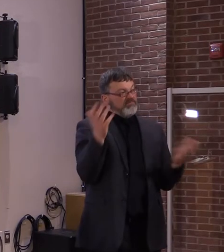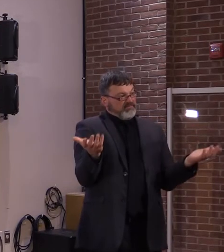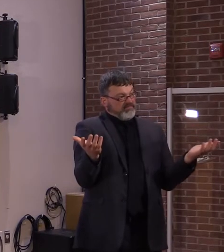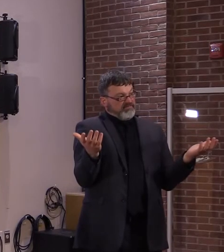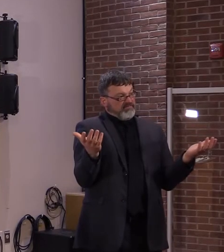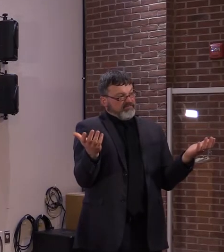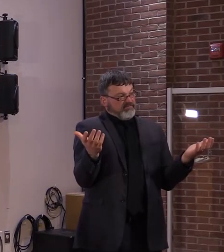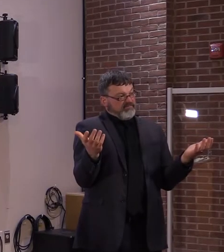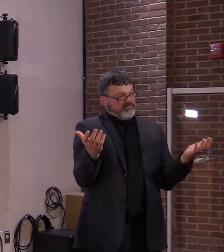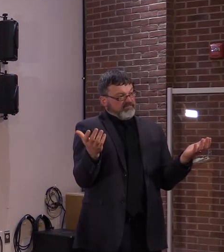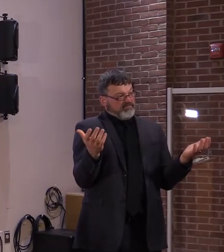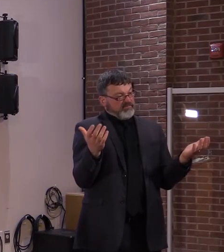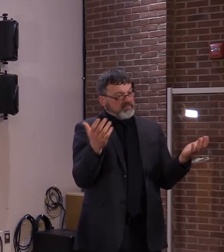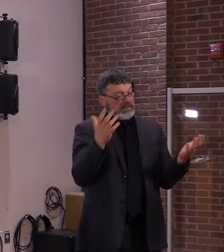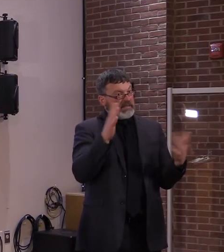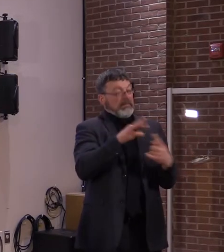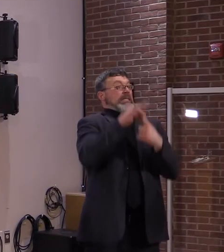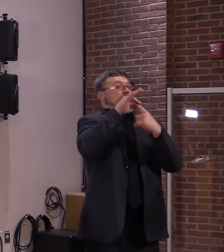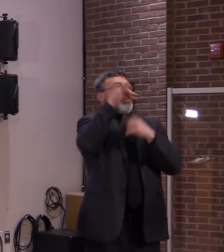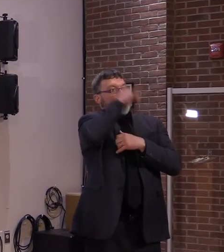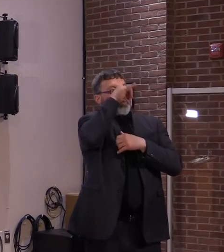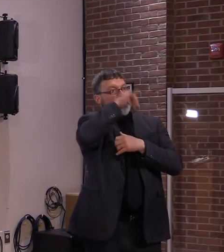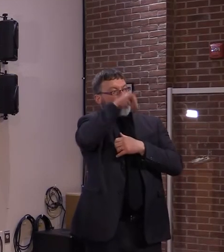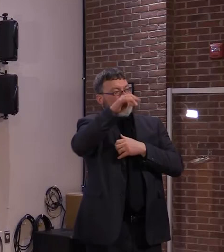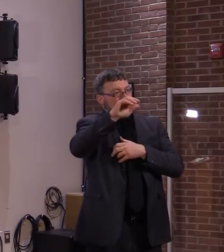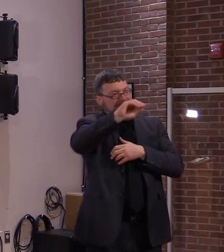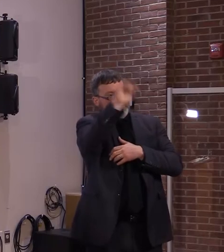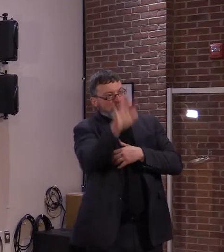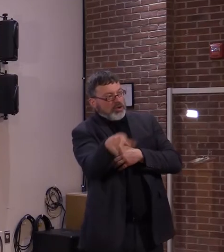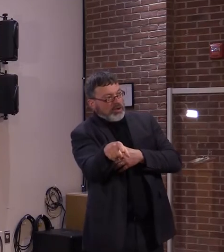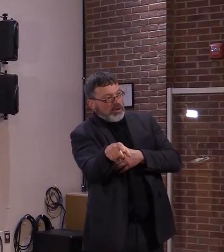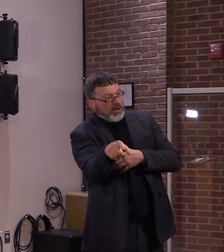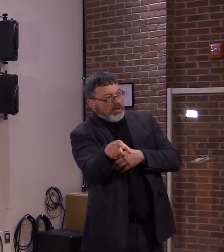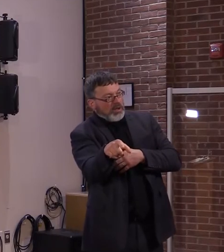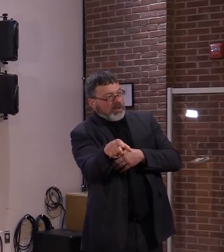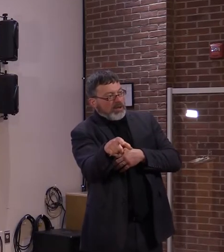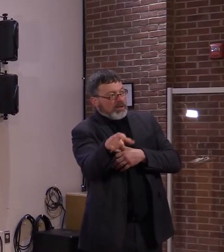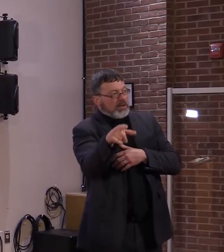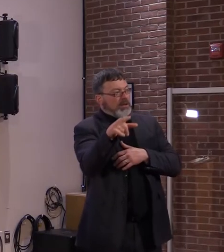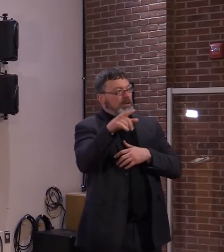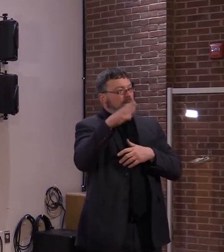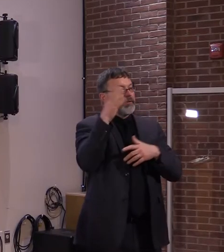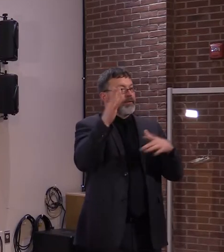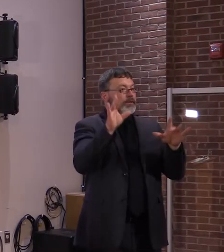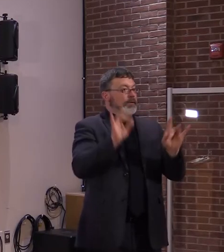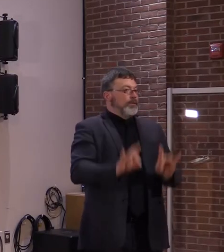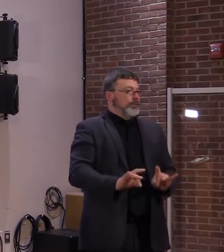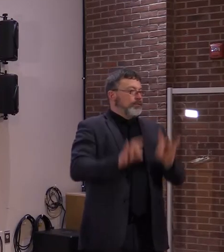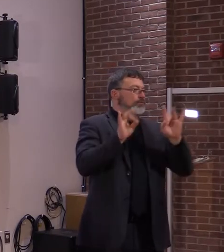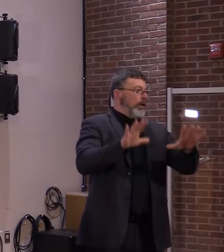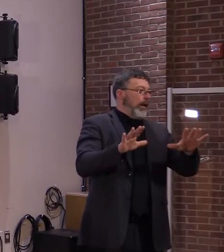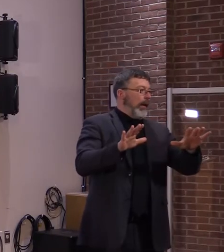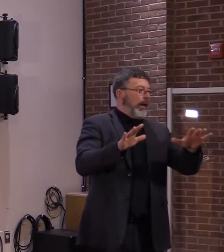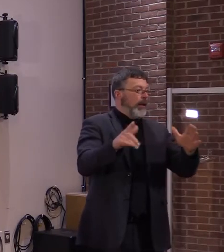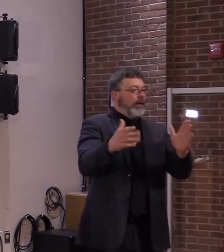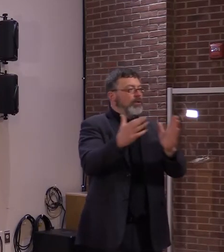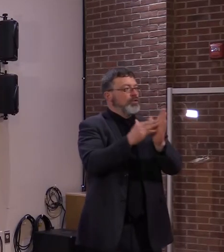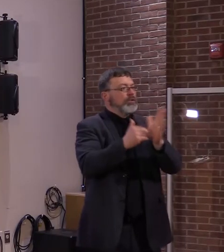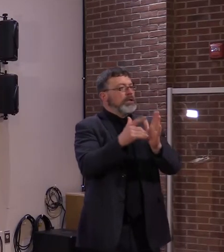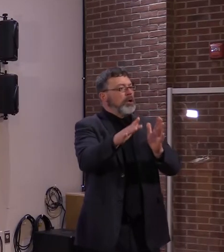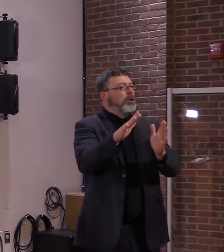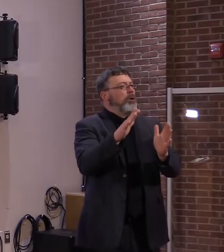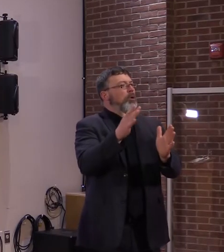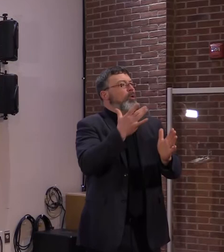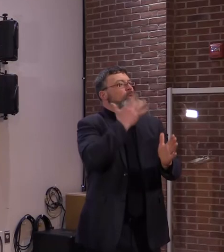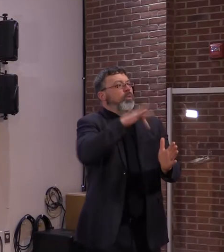Zealand, and some of Europe now, has not had vaccine. Or if they've had vaccine, they've had it in such small